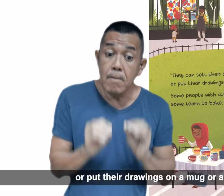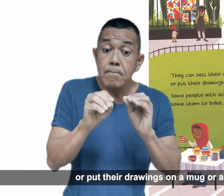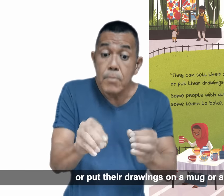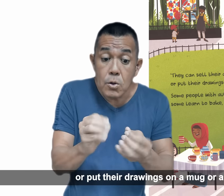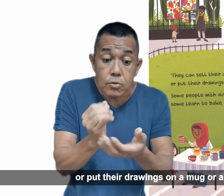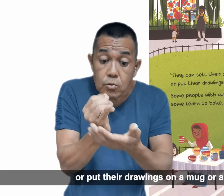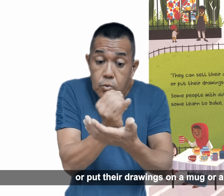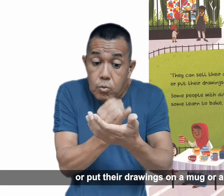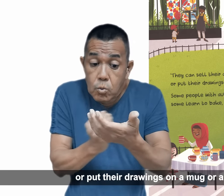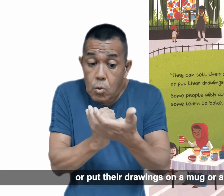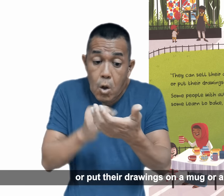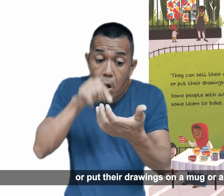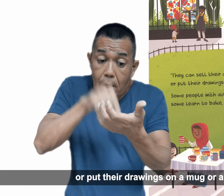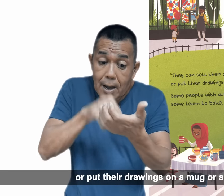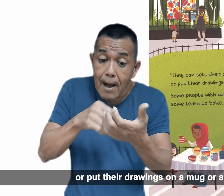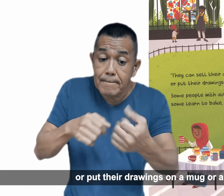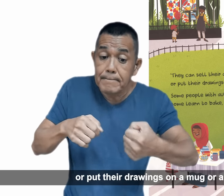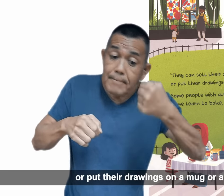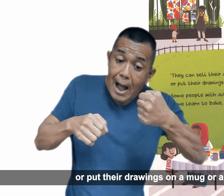on a mug or a tray.